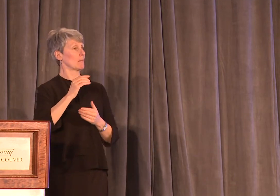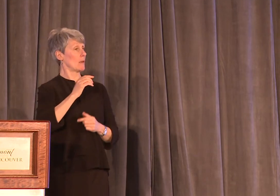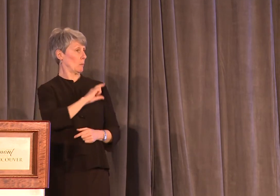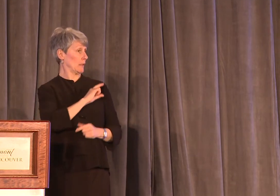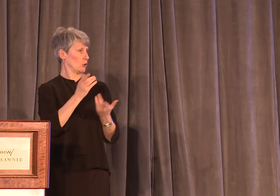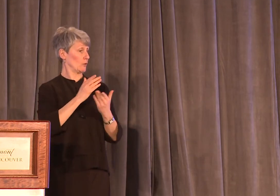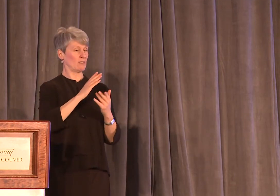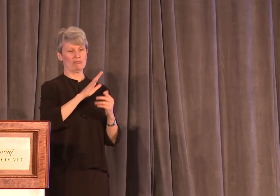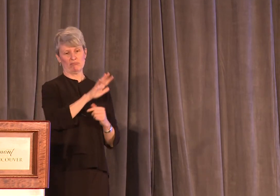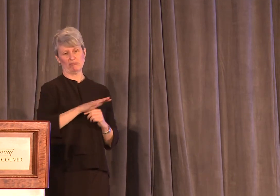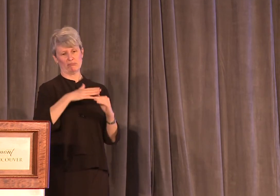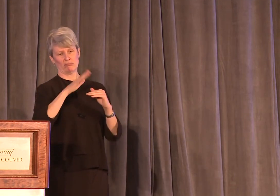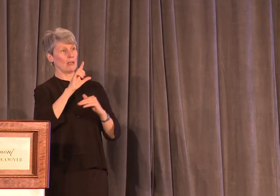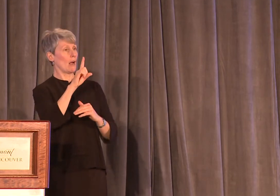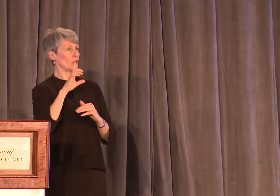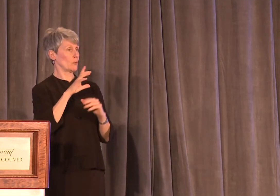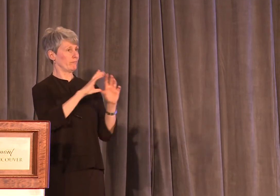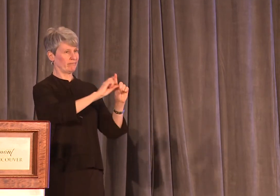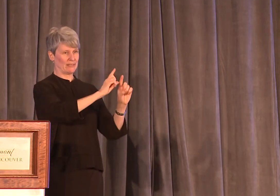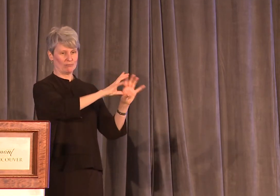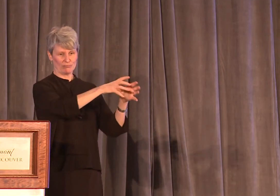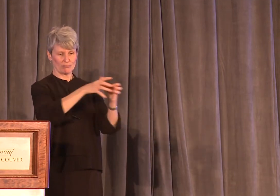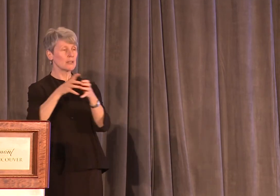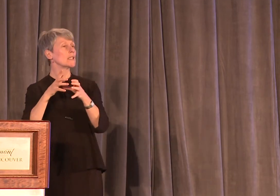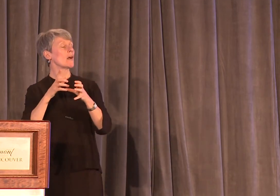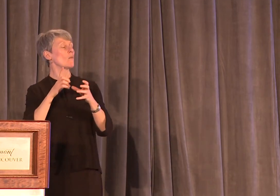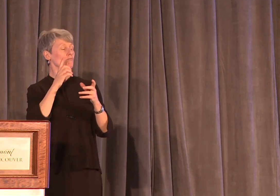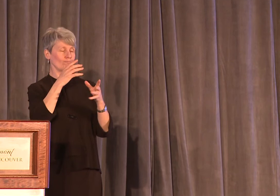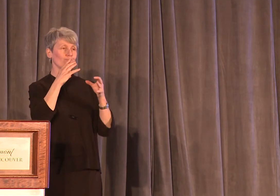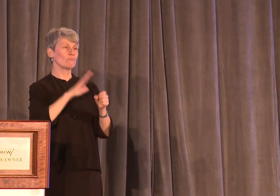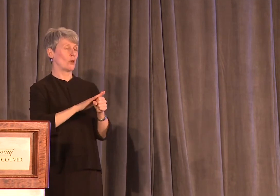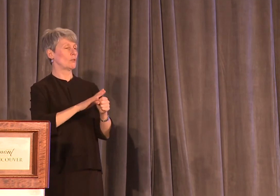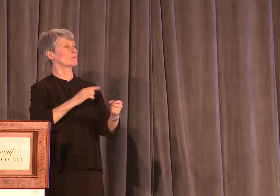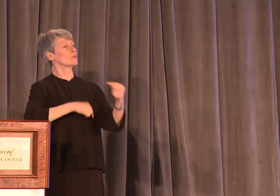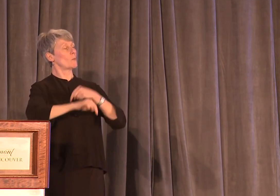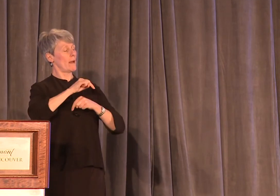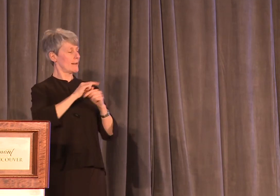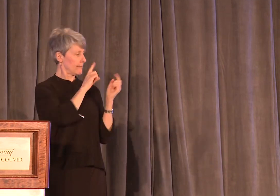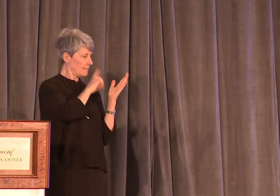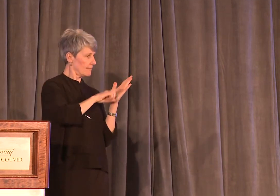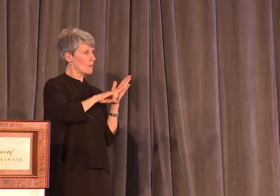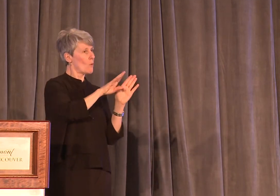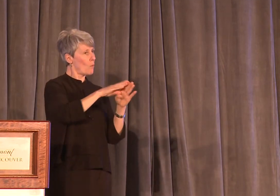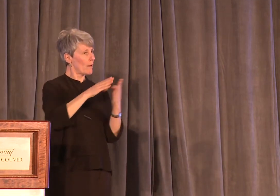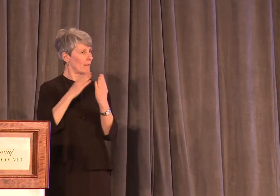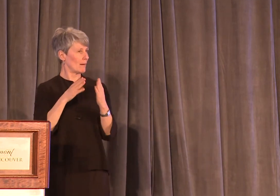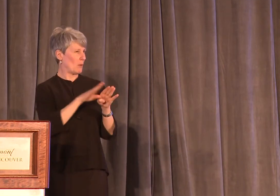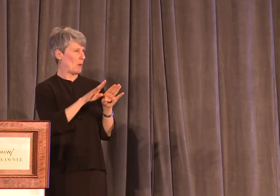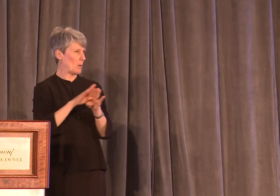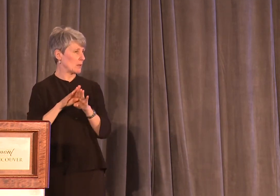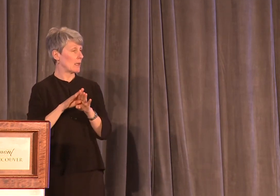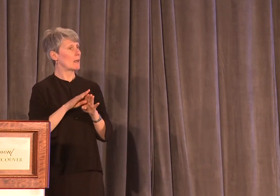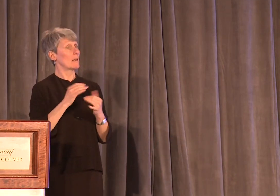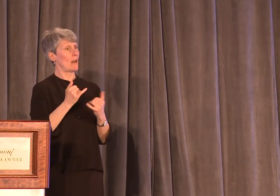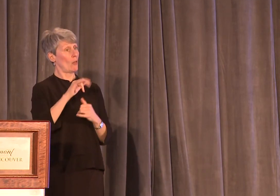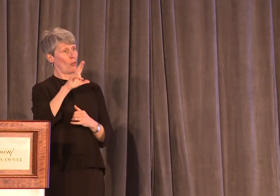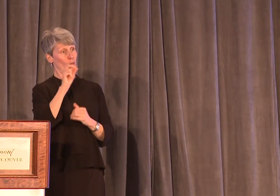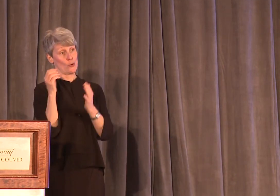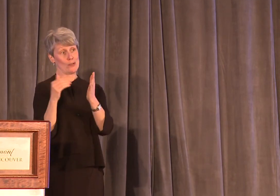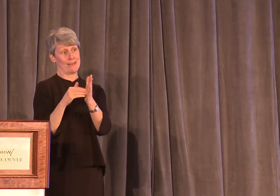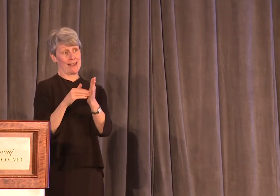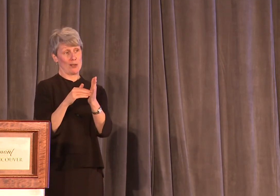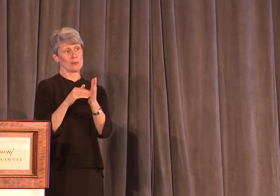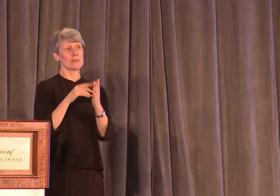committed to going over and reviewing previously closed cases. To date, more than 30,000 cases are being audited.